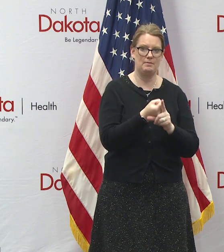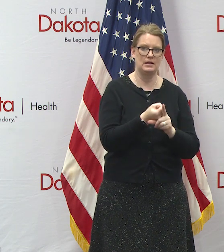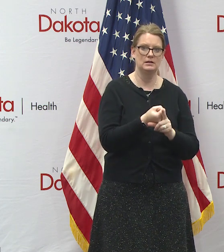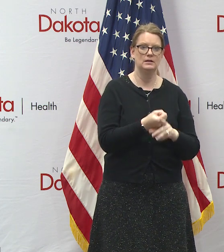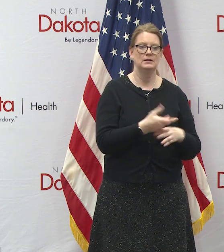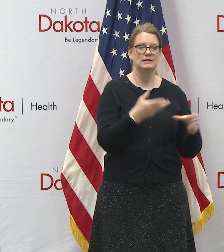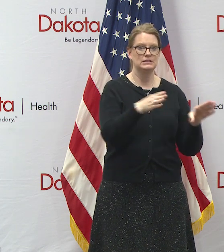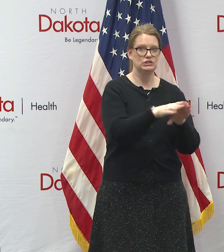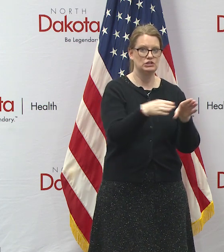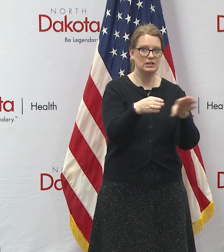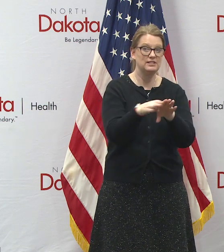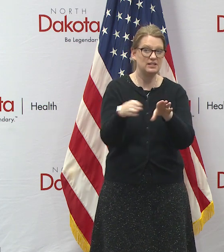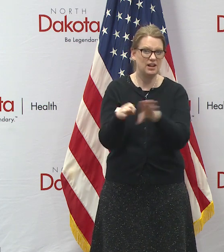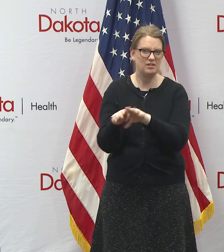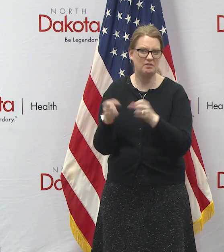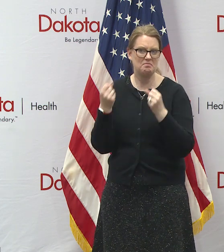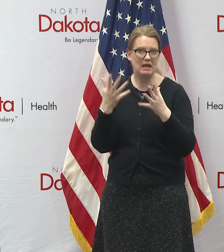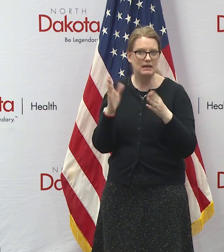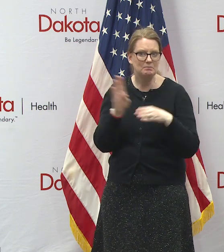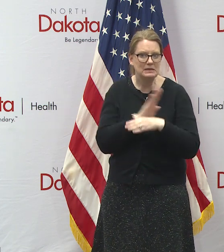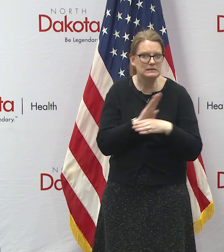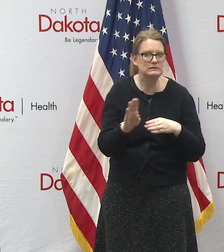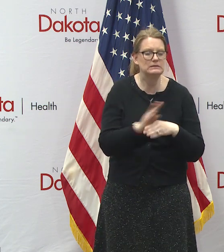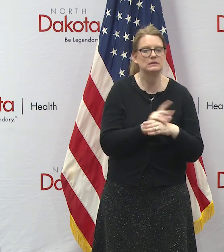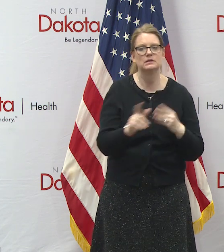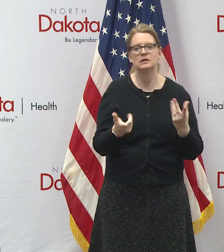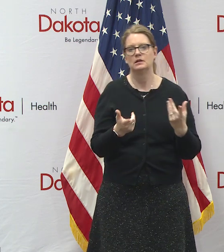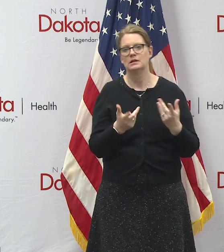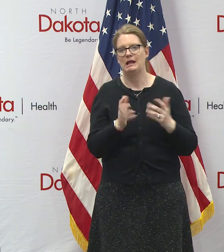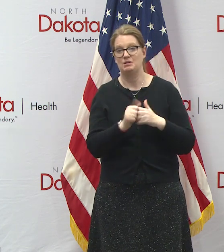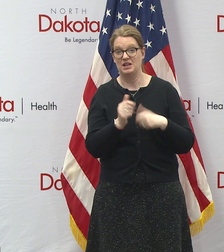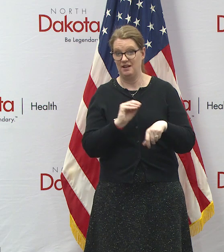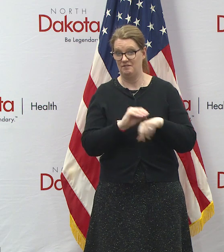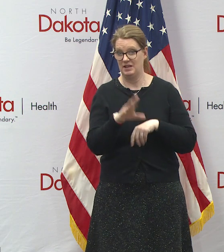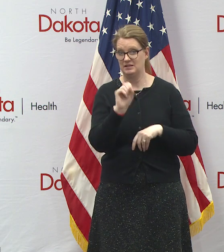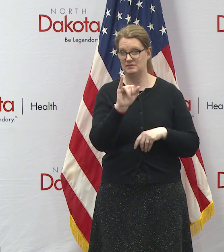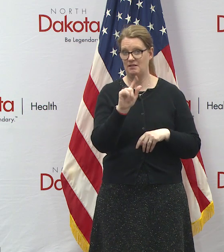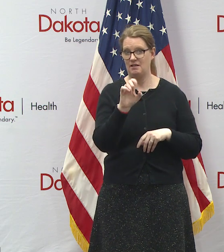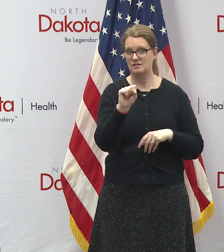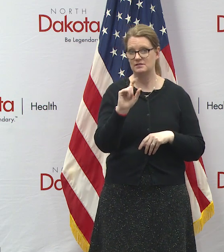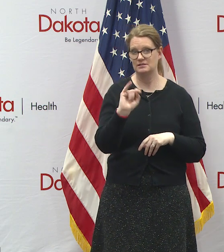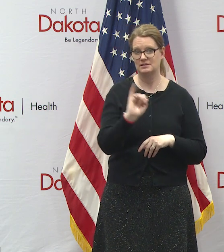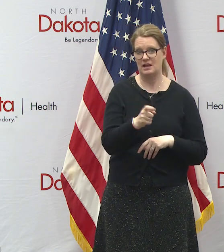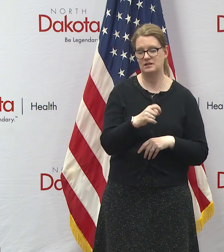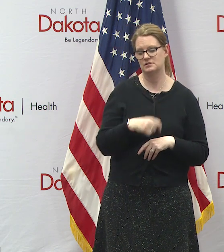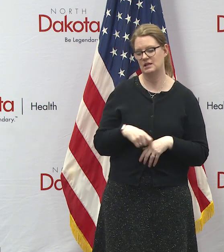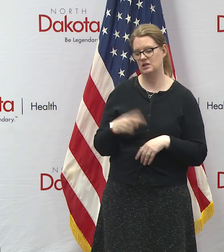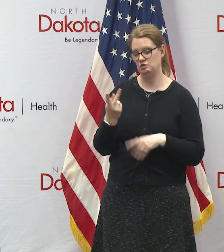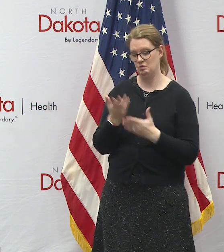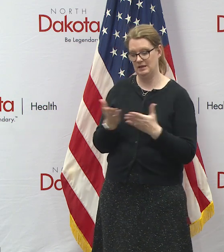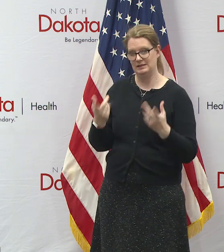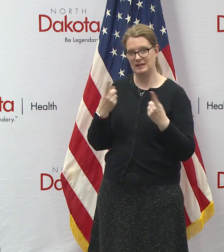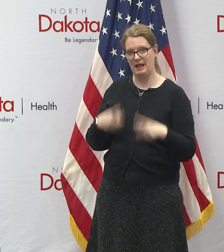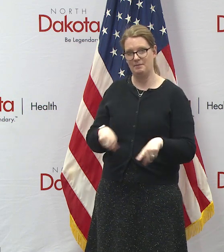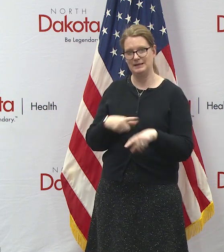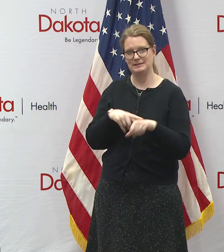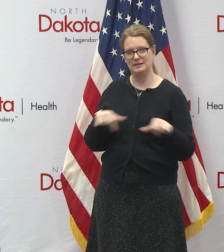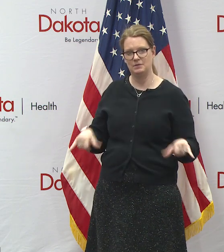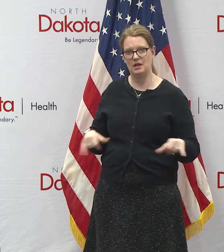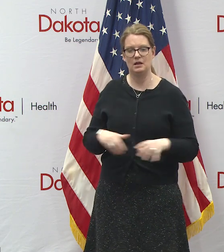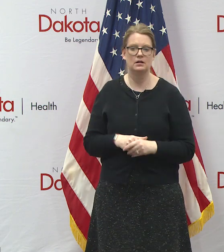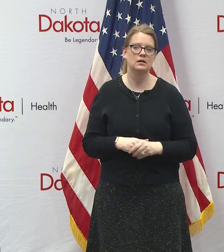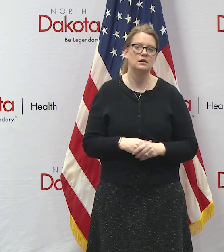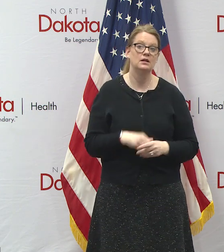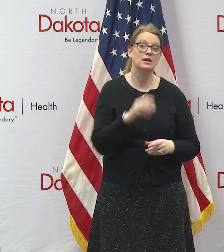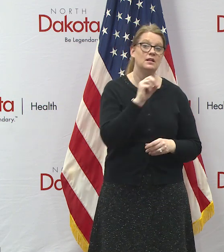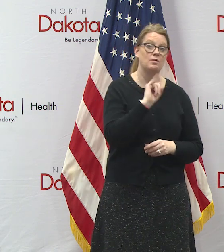shutdown of these retail facilities what what effect is that going to have on sales tax so it's like two things happening at once but the oil price if we